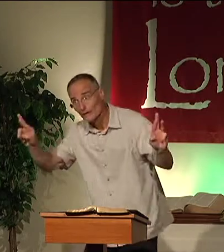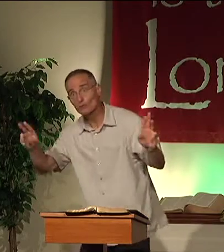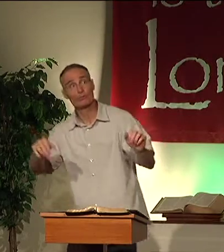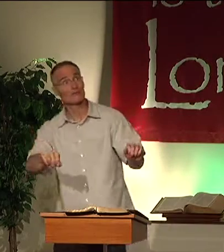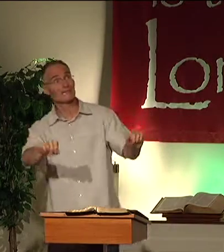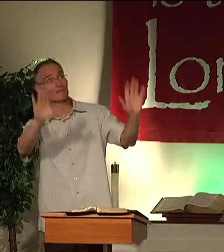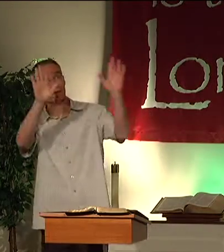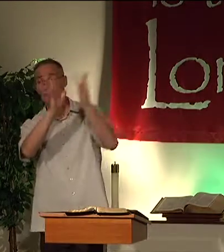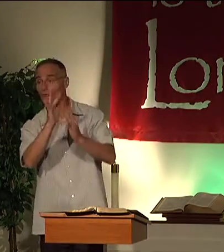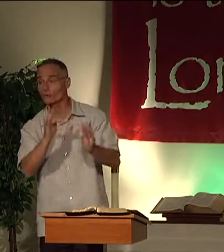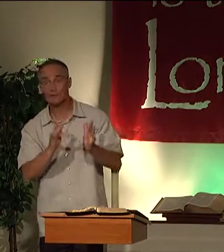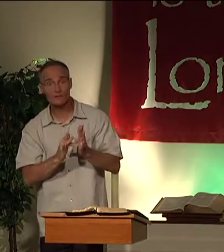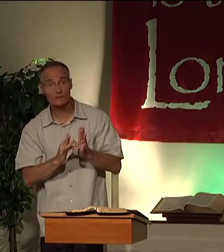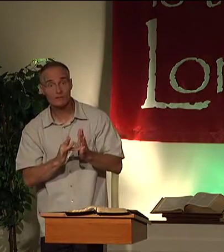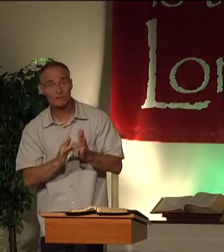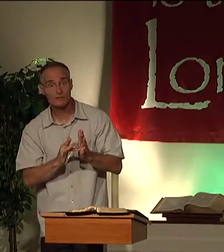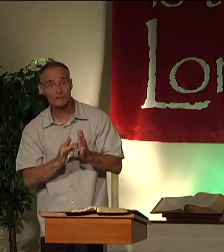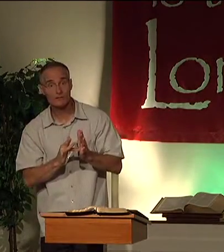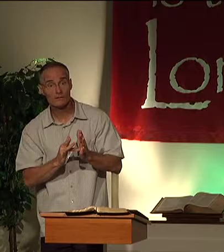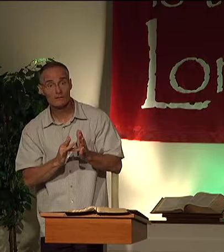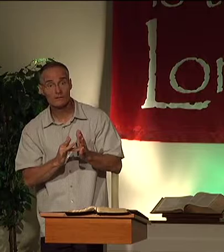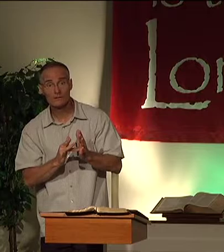Are you ready to give up Jesus?